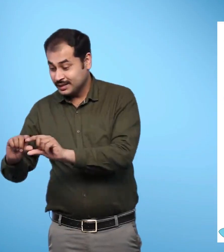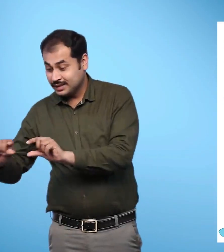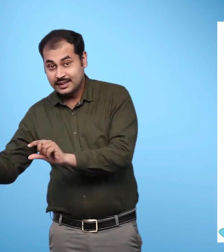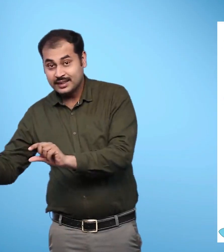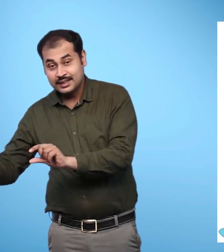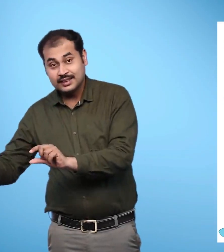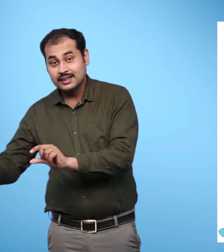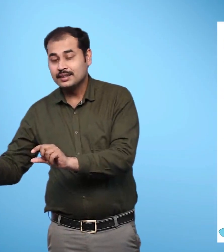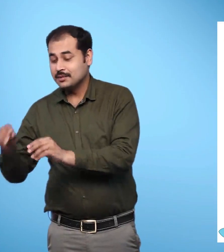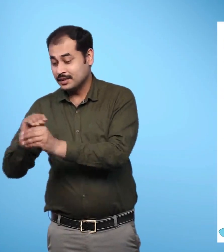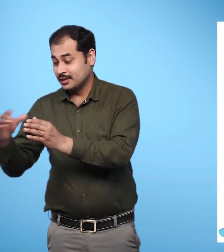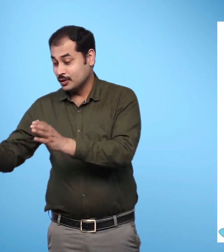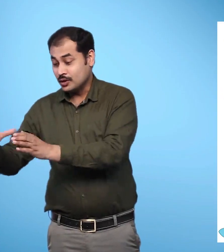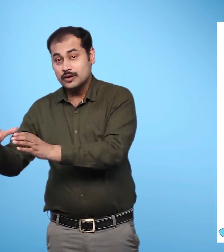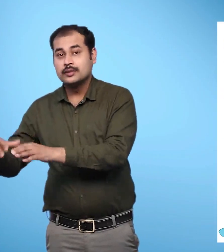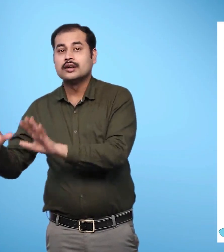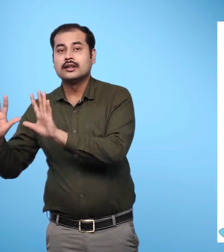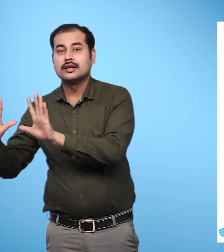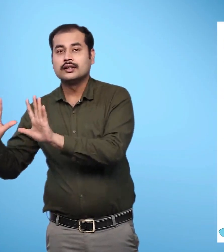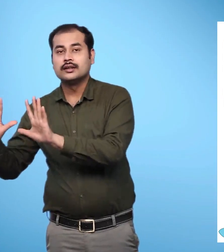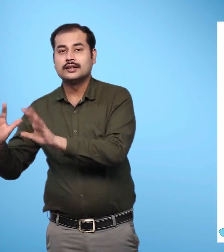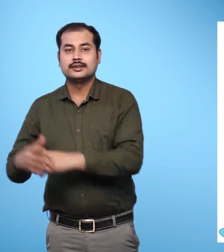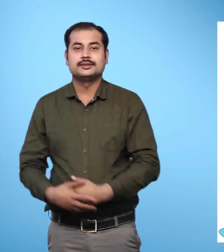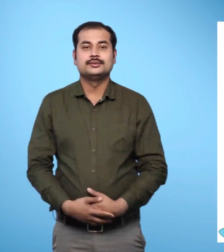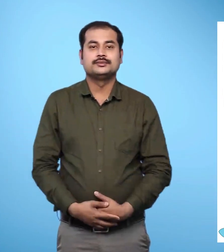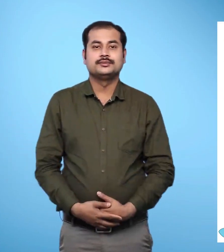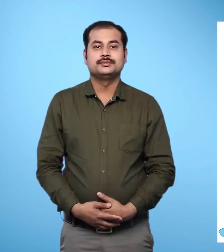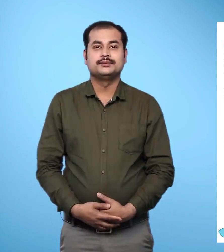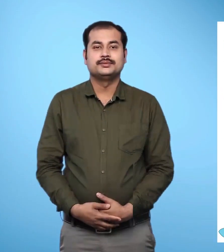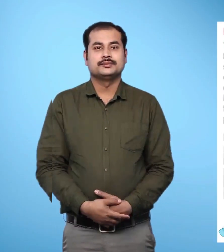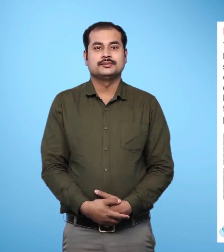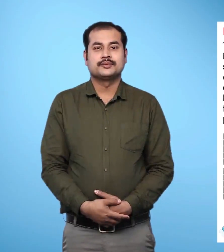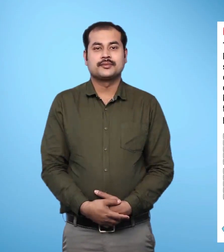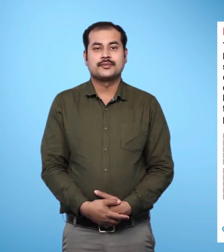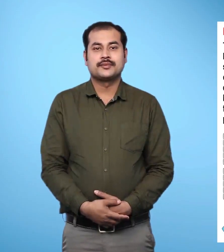A bundle of 10